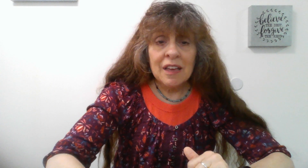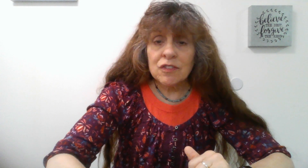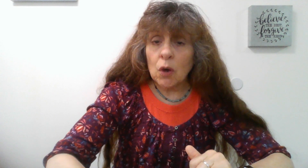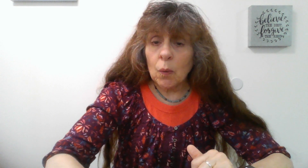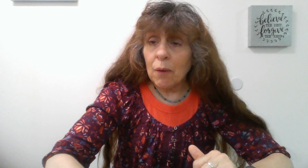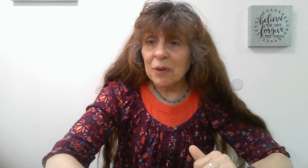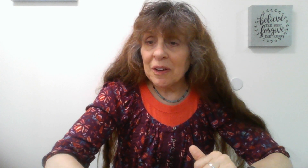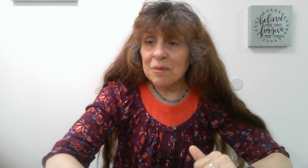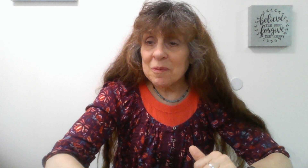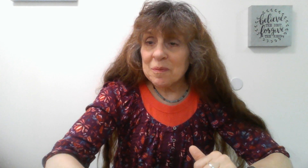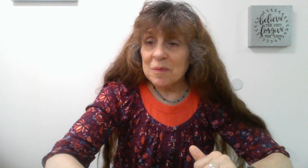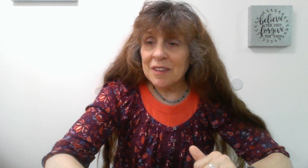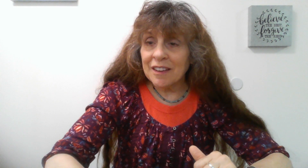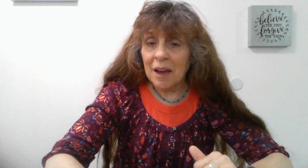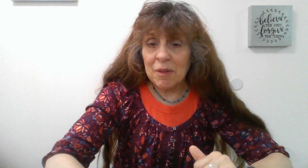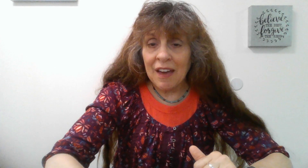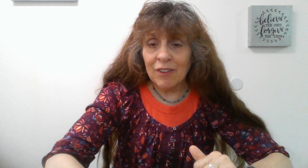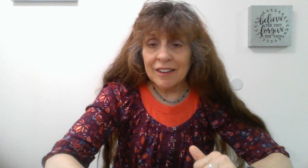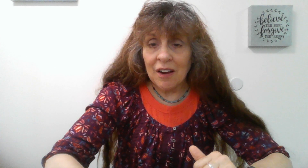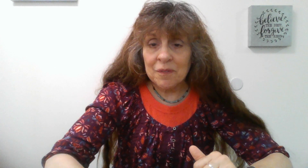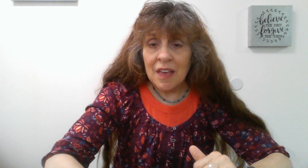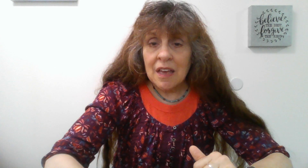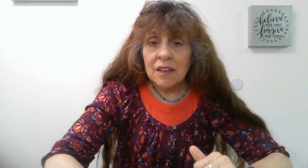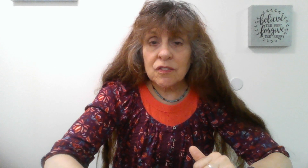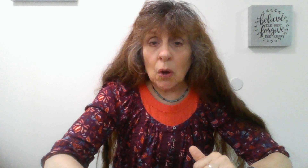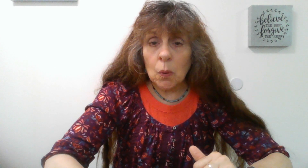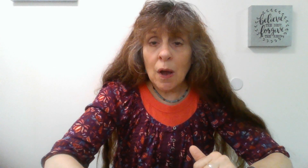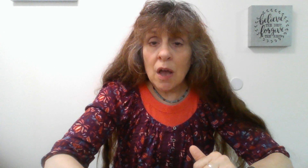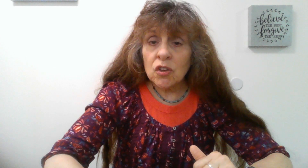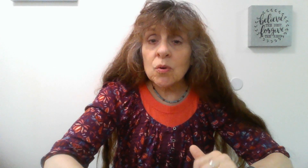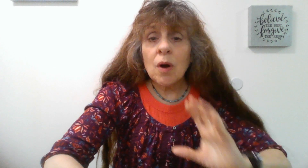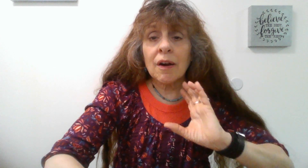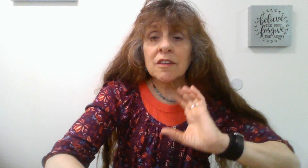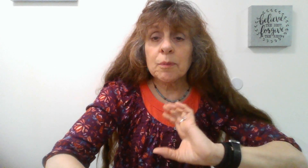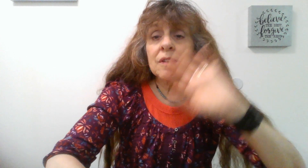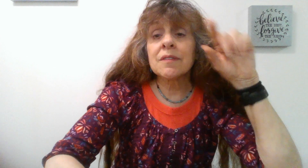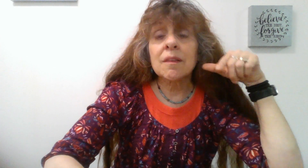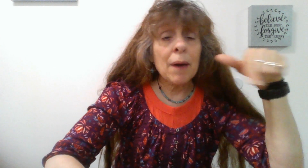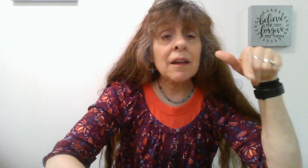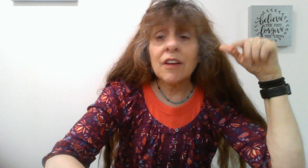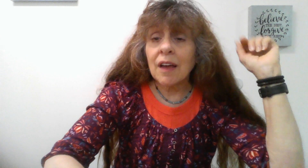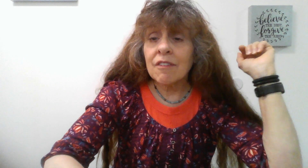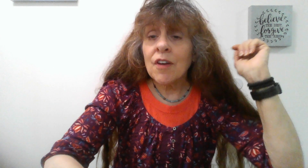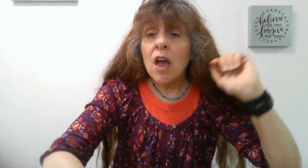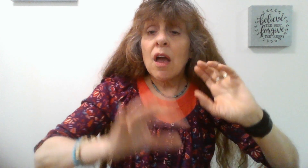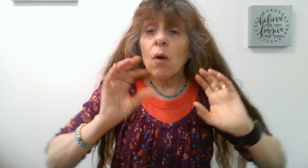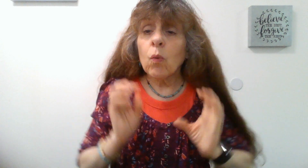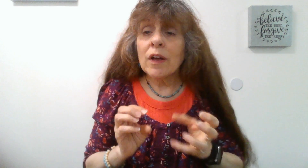So I won't take time with that right now. So you are experiencing the battle of your life once